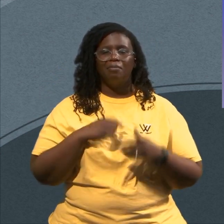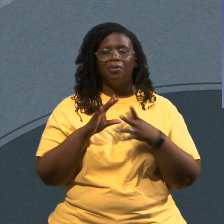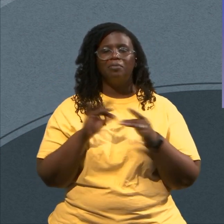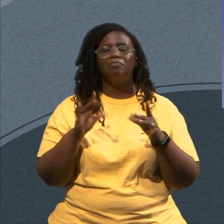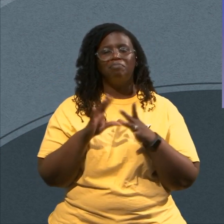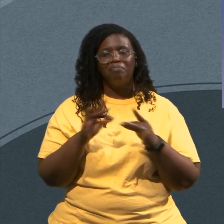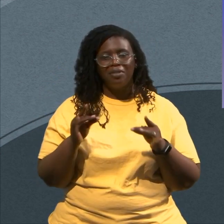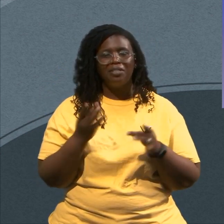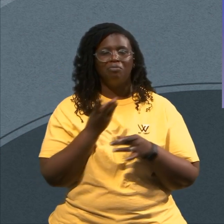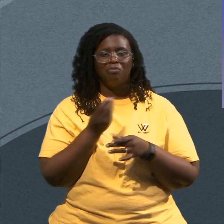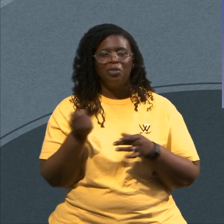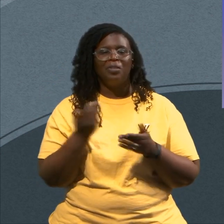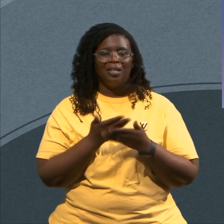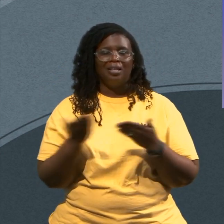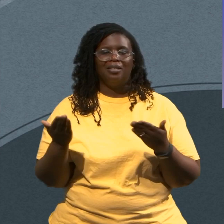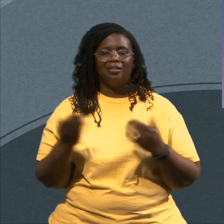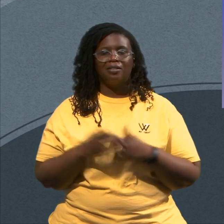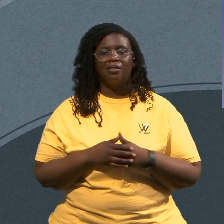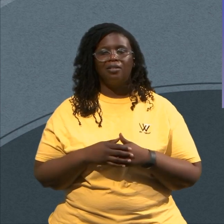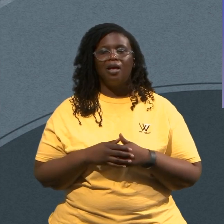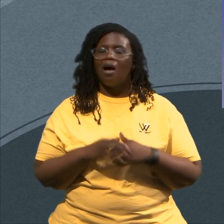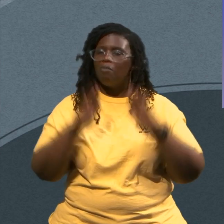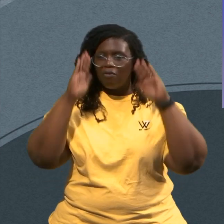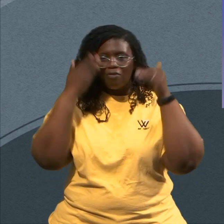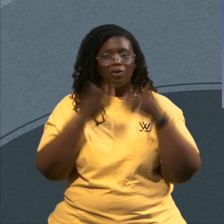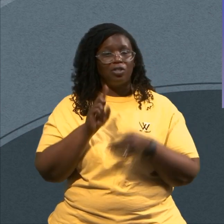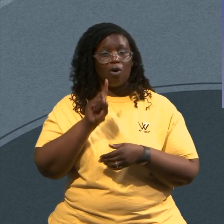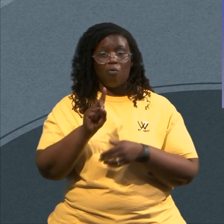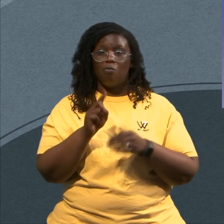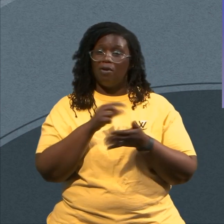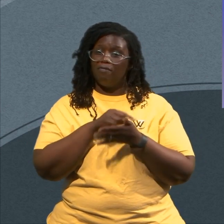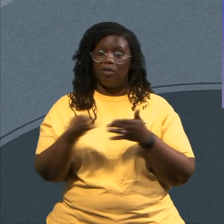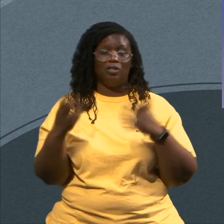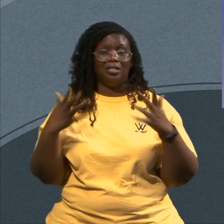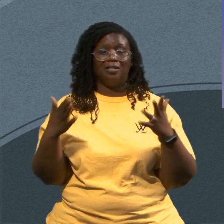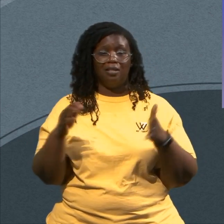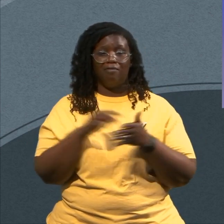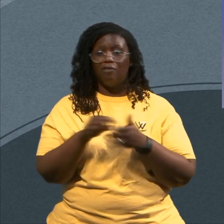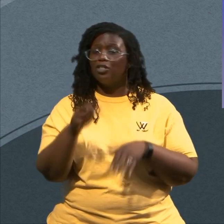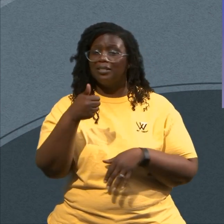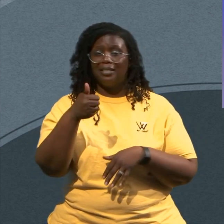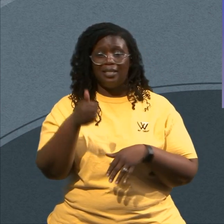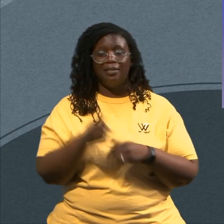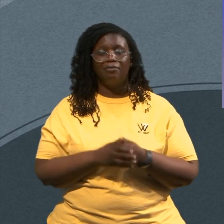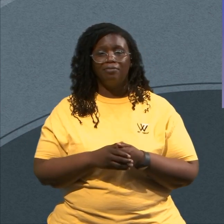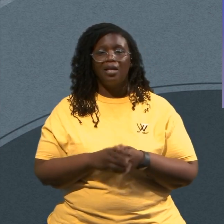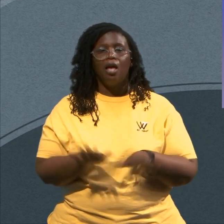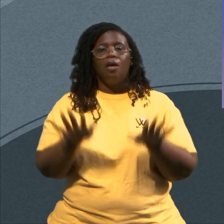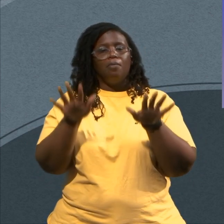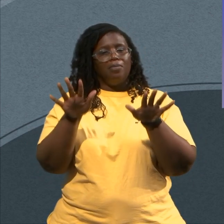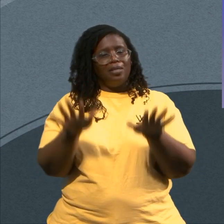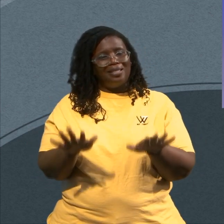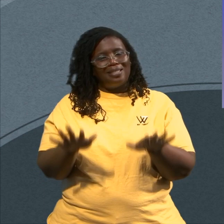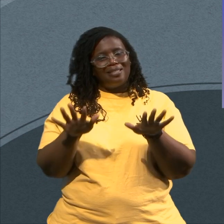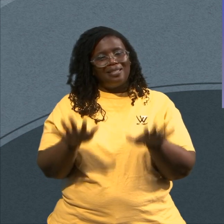only One verse Be Still And know That I Am God